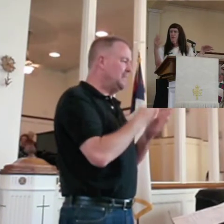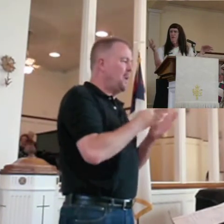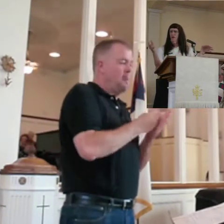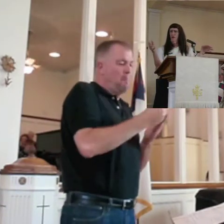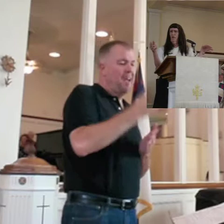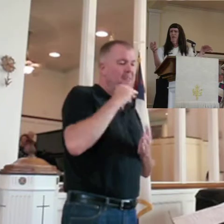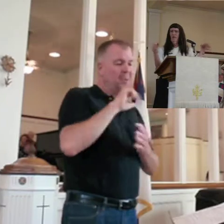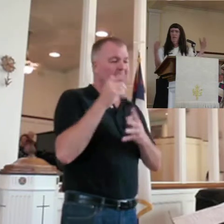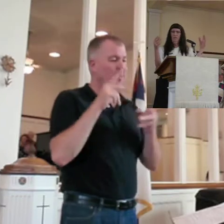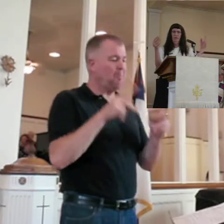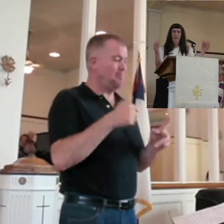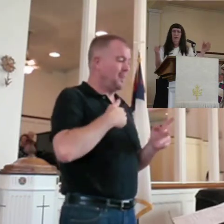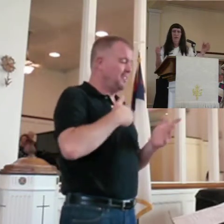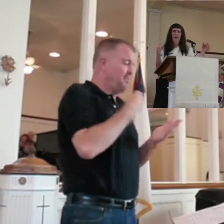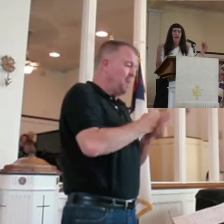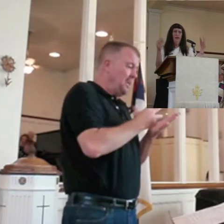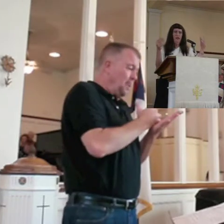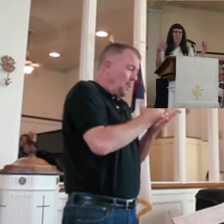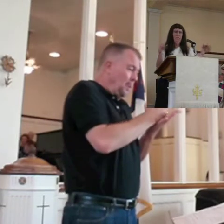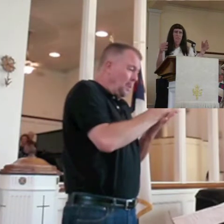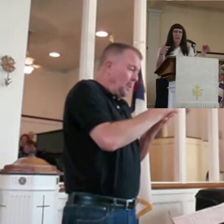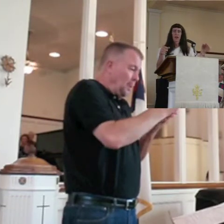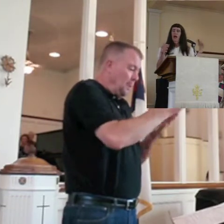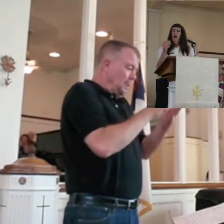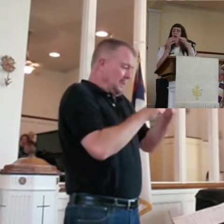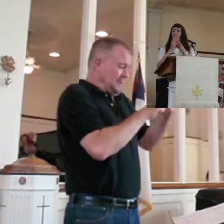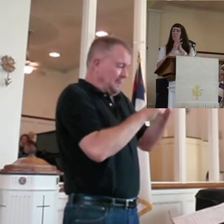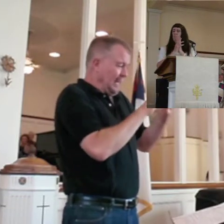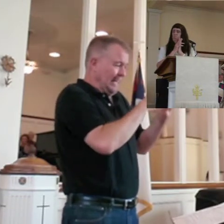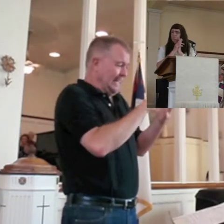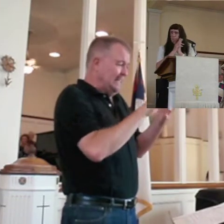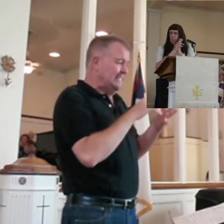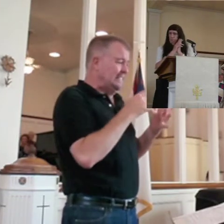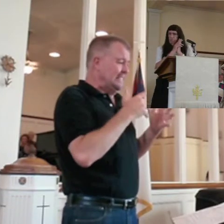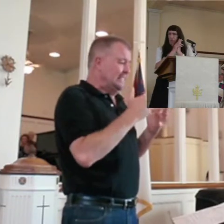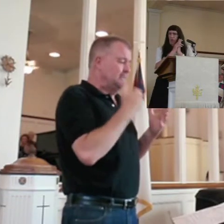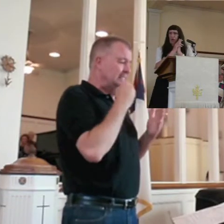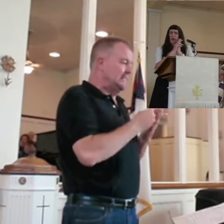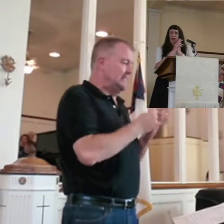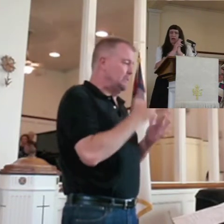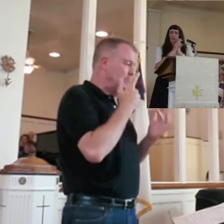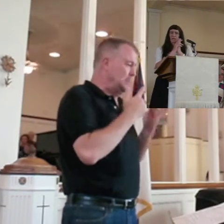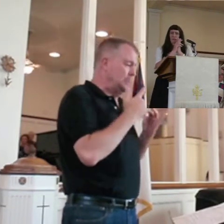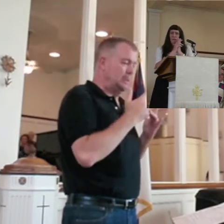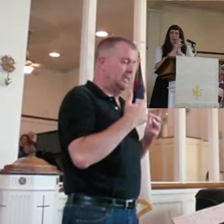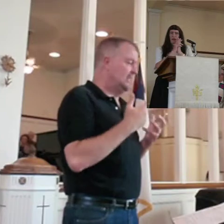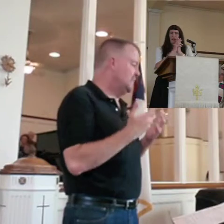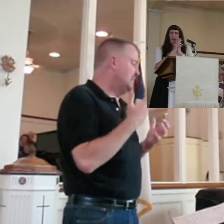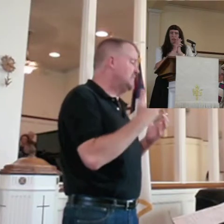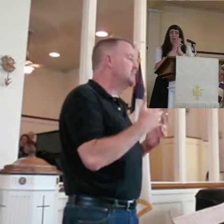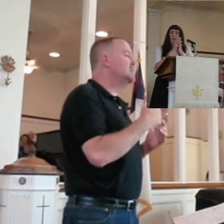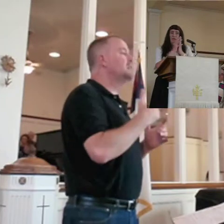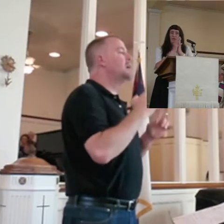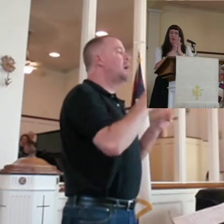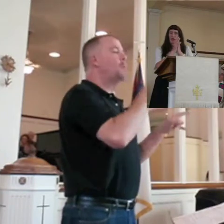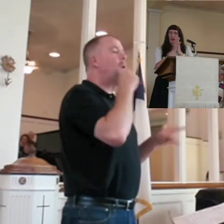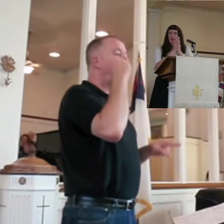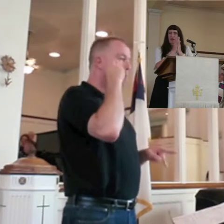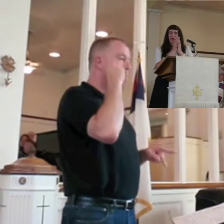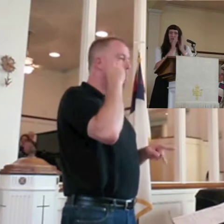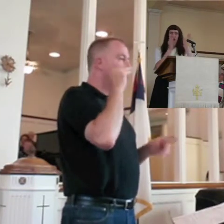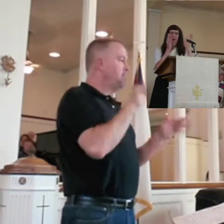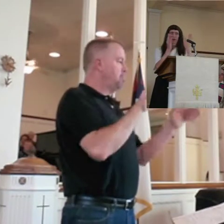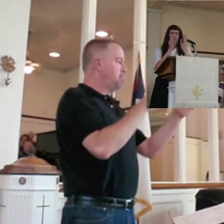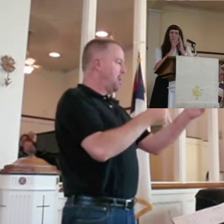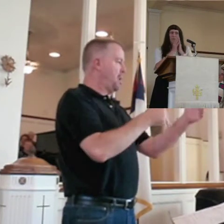when I've got food at home, and I'm running out of money. I've to get milk. I went home. I have a jewelry box at home. I have several jewelry